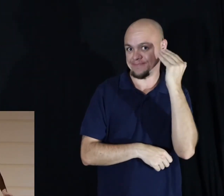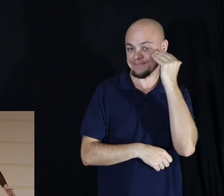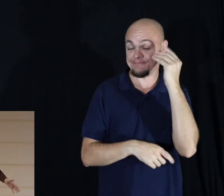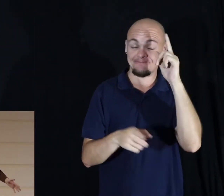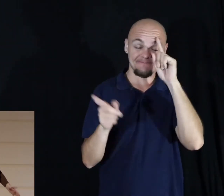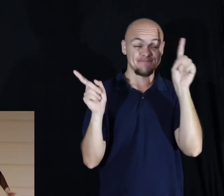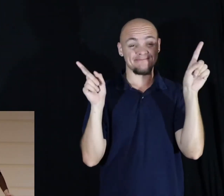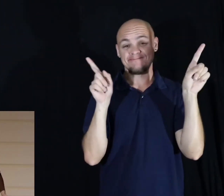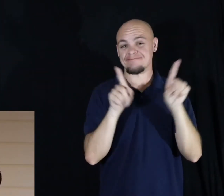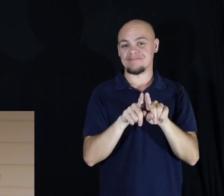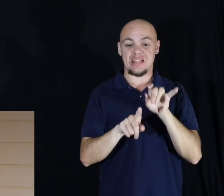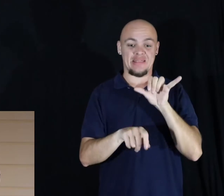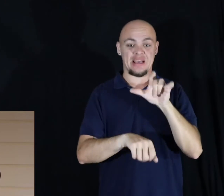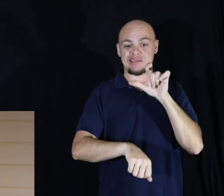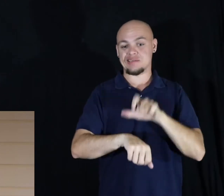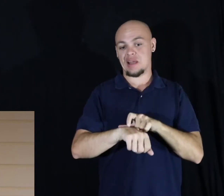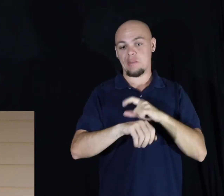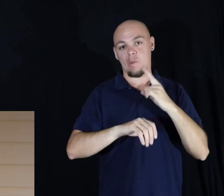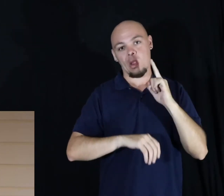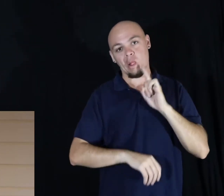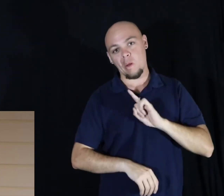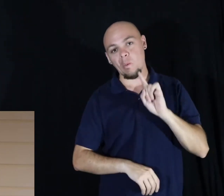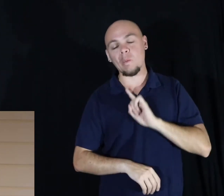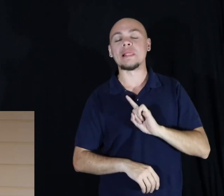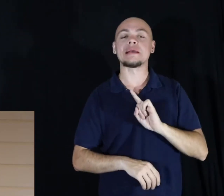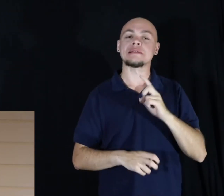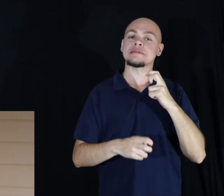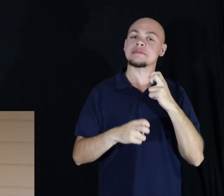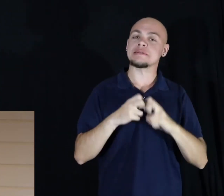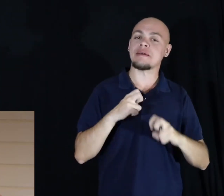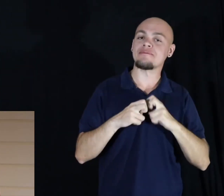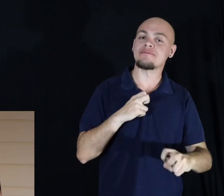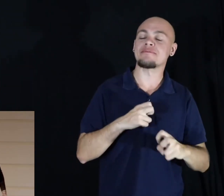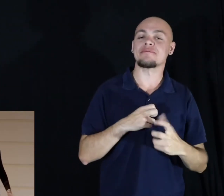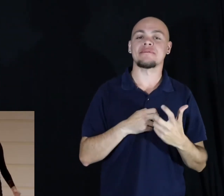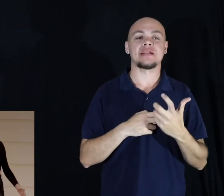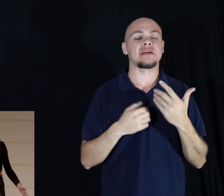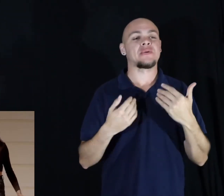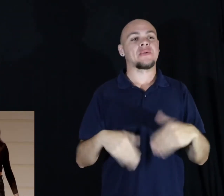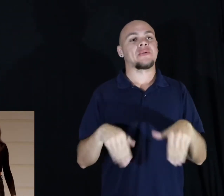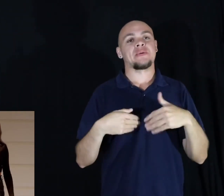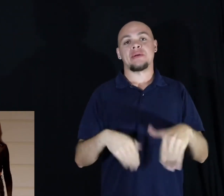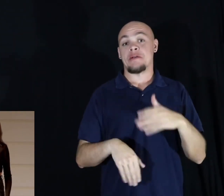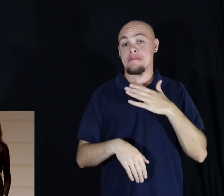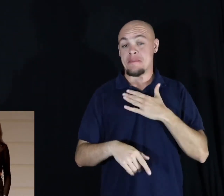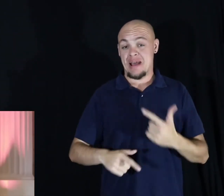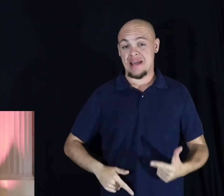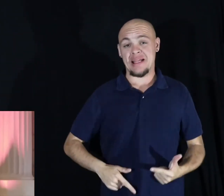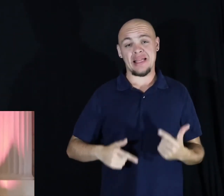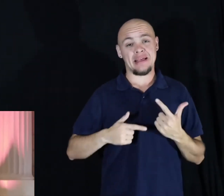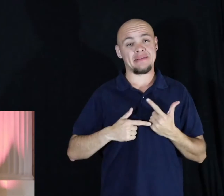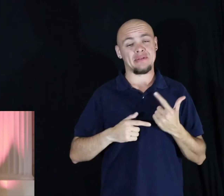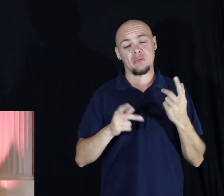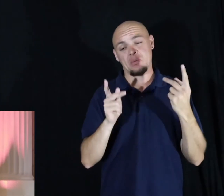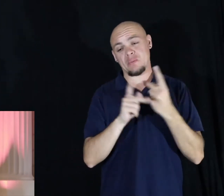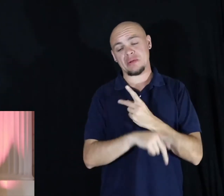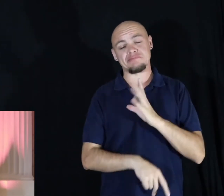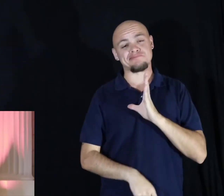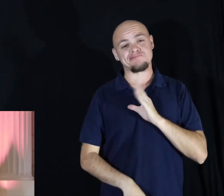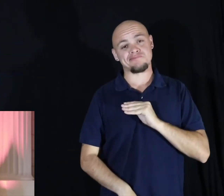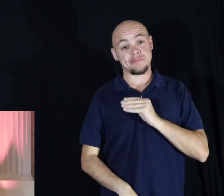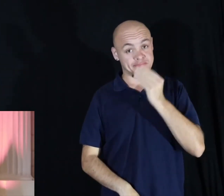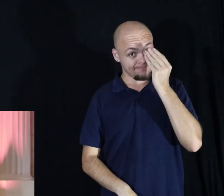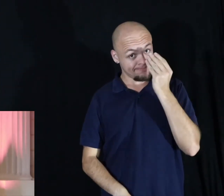it was a lonely and difficult time. Certainly one of the lowest times in my life. And let me tell you why.